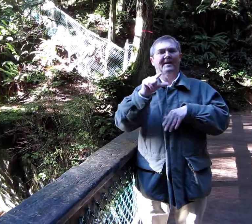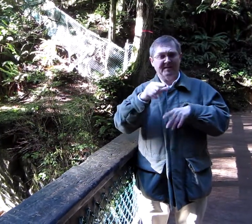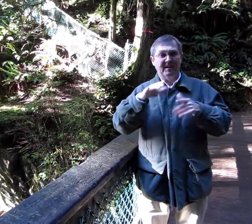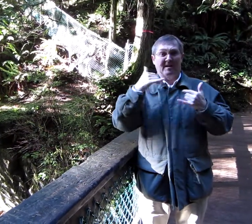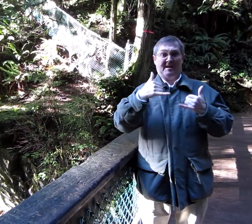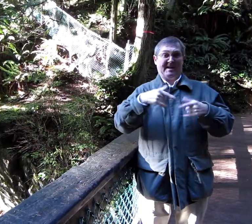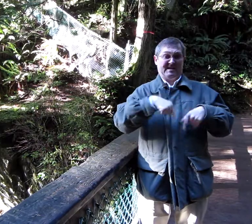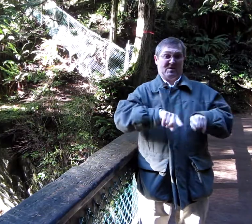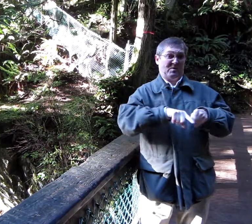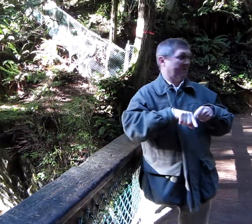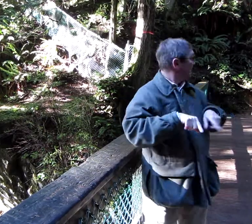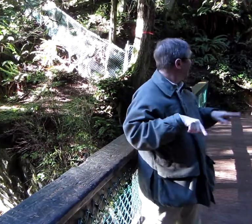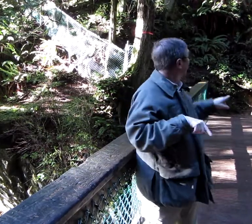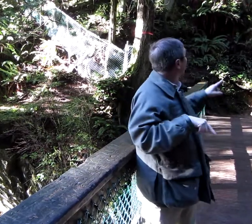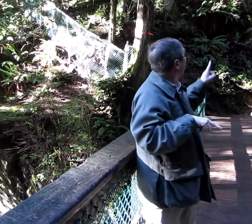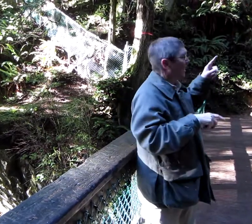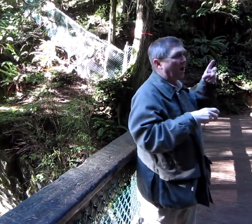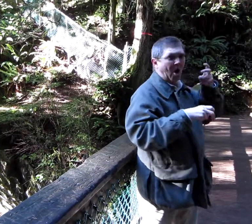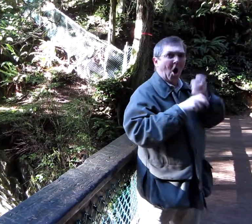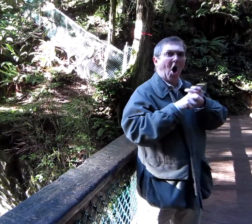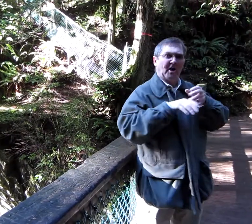So, let's